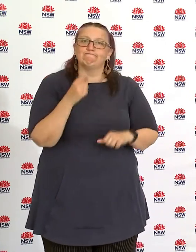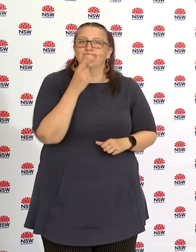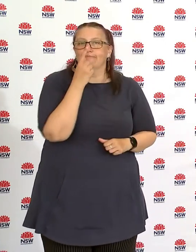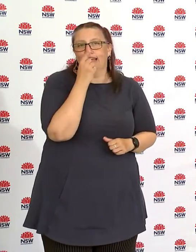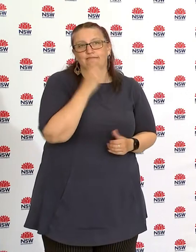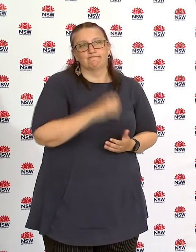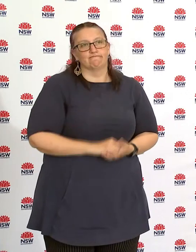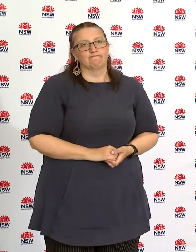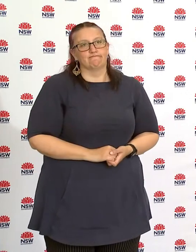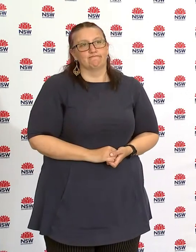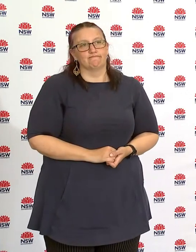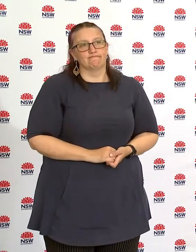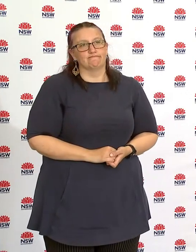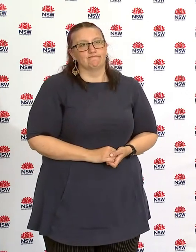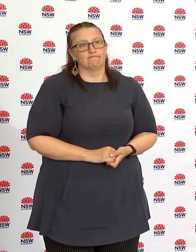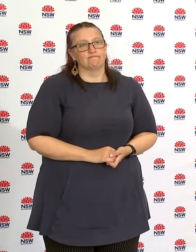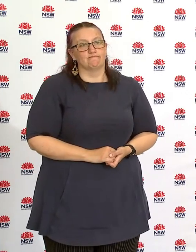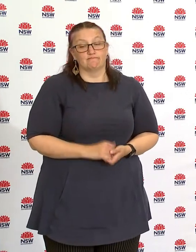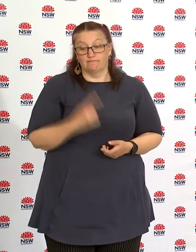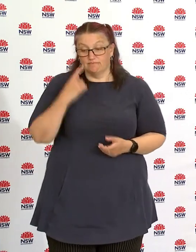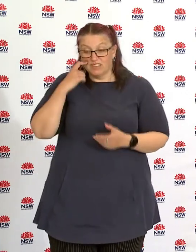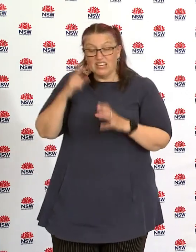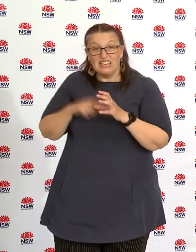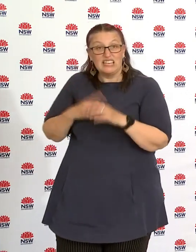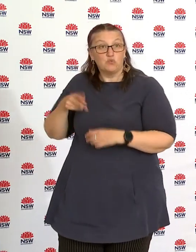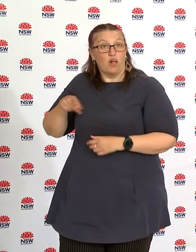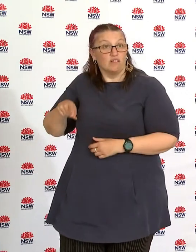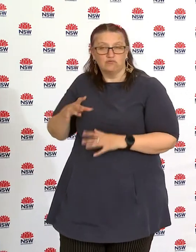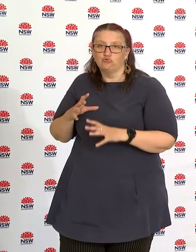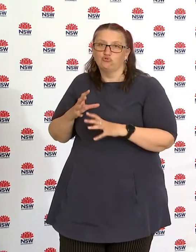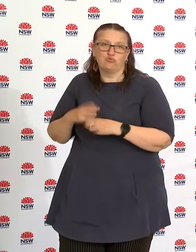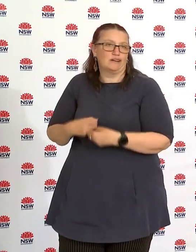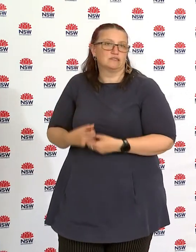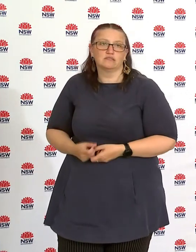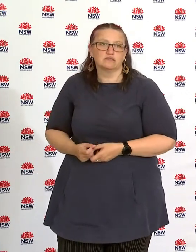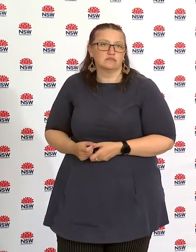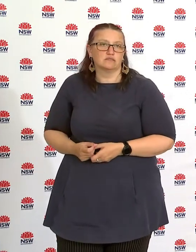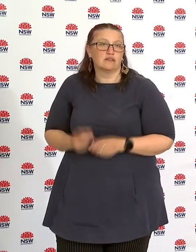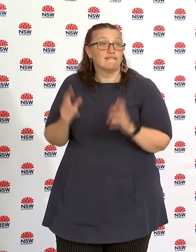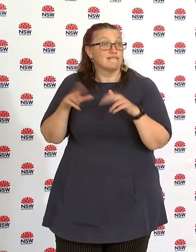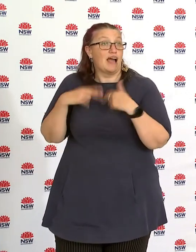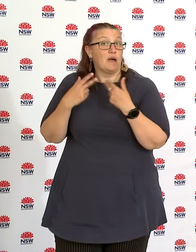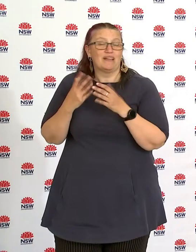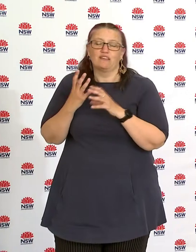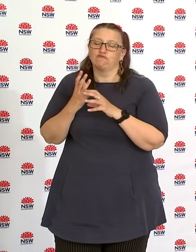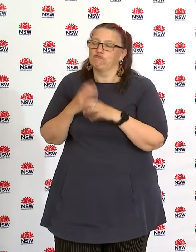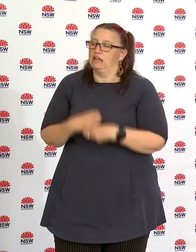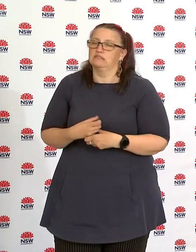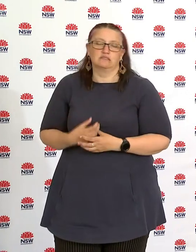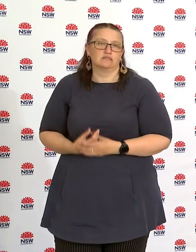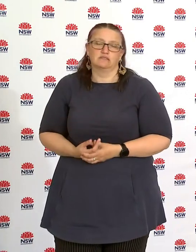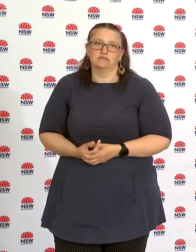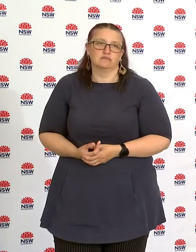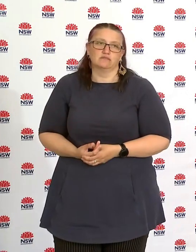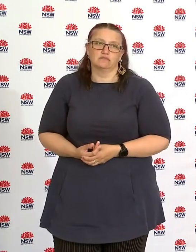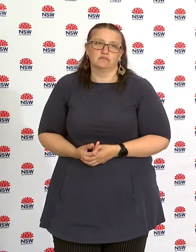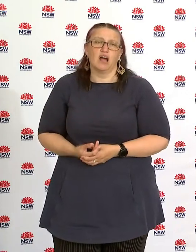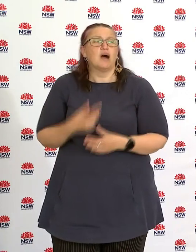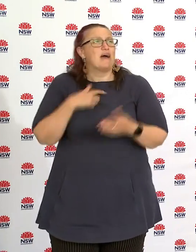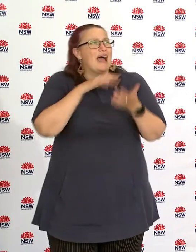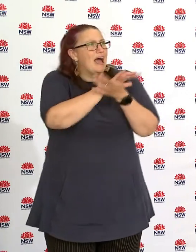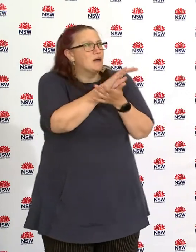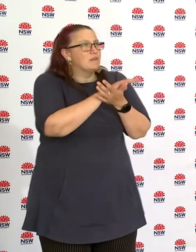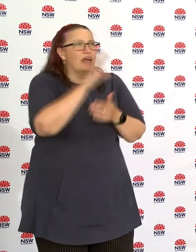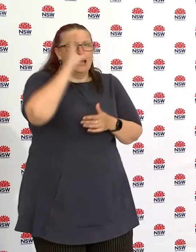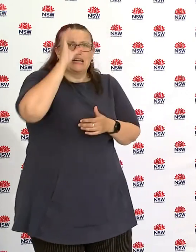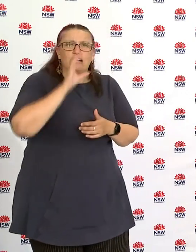that year 12 students are going through the stress that their families are going through and i'm so pleased that rural and regional students continue to